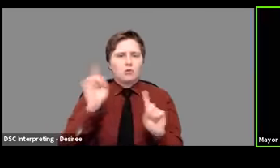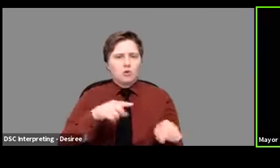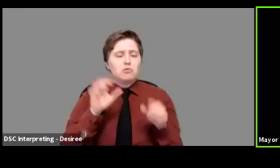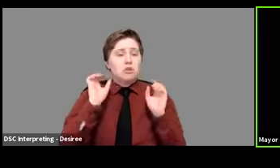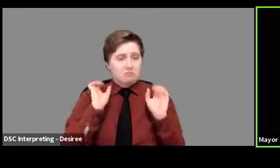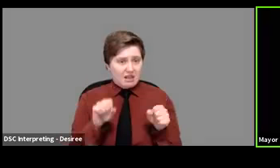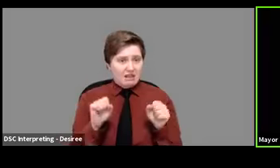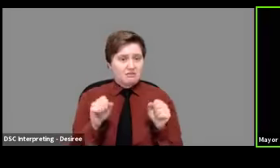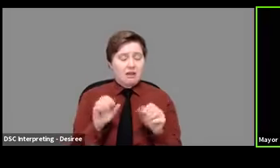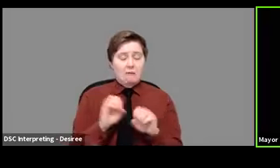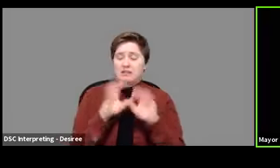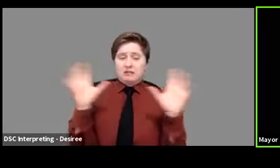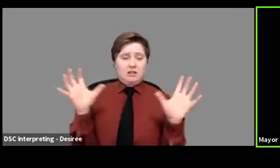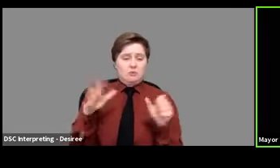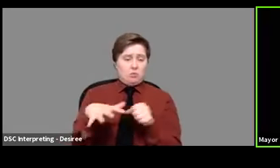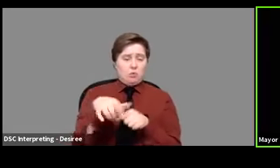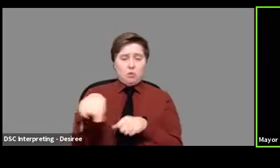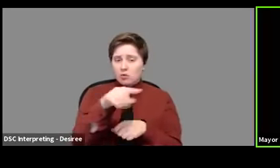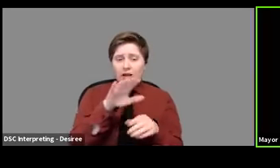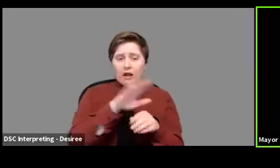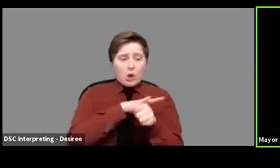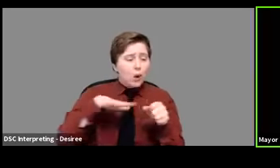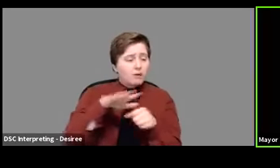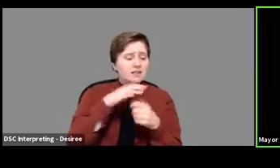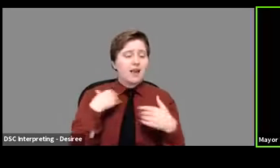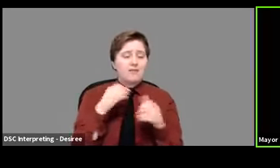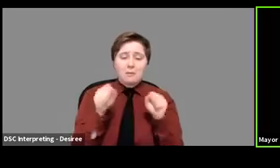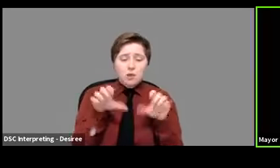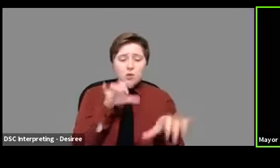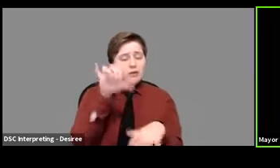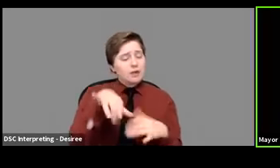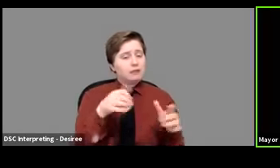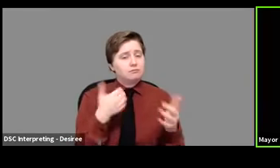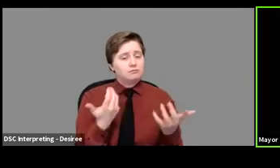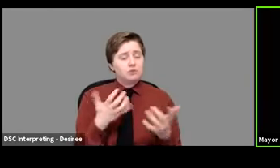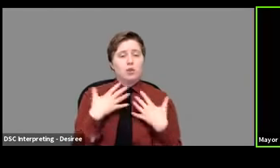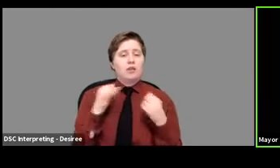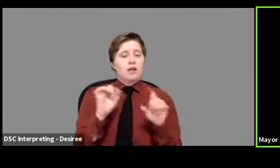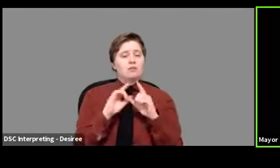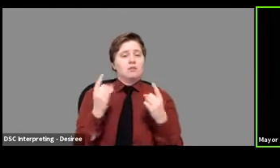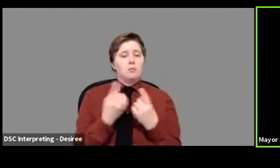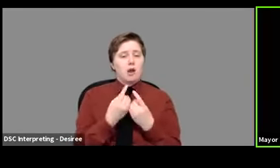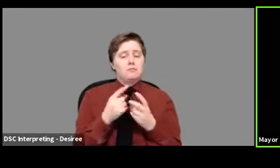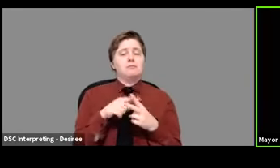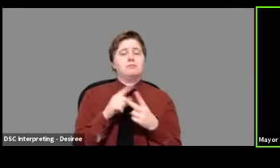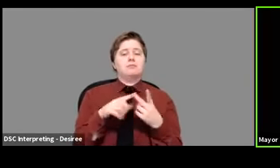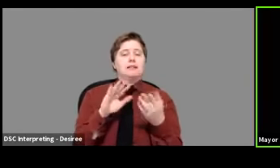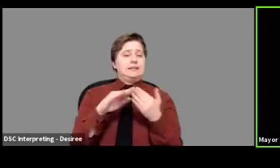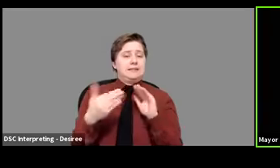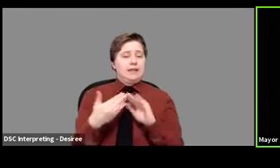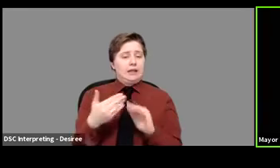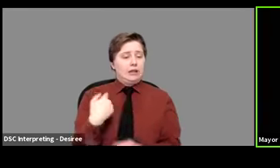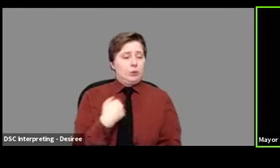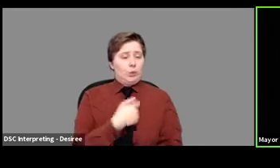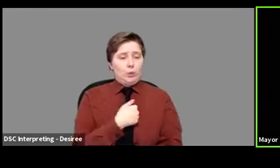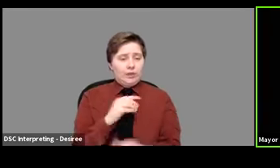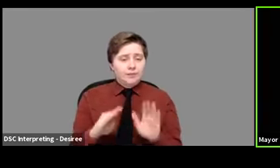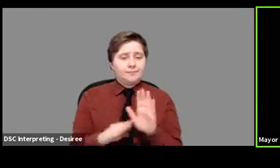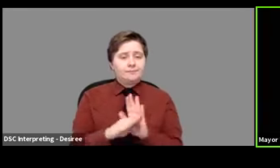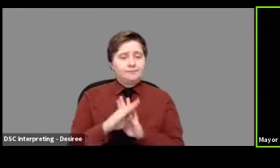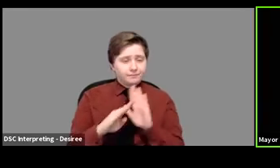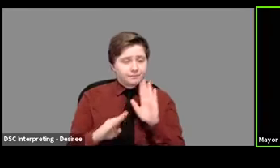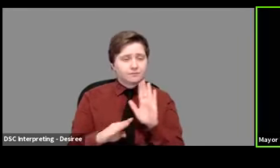it's very clear that localities have the ability to do that. And so the health department and the city are developing